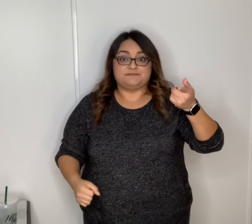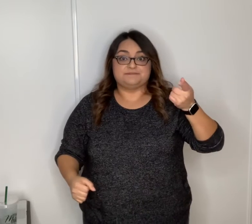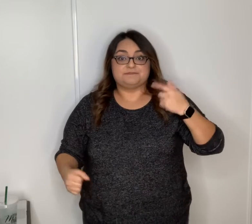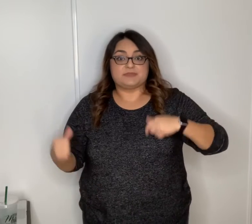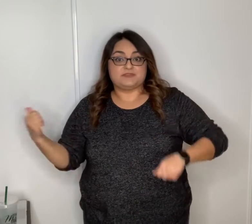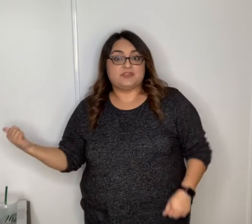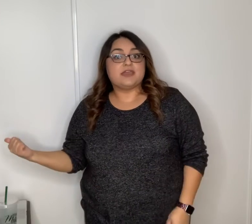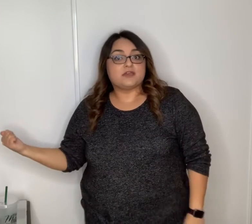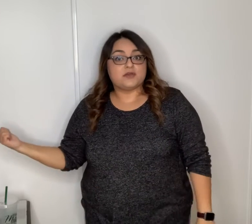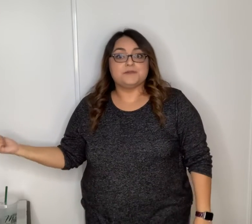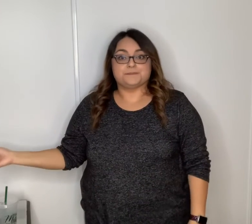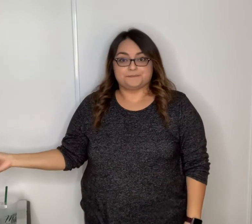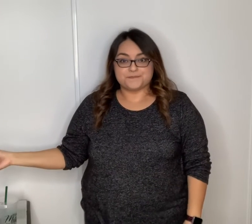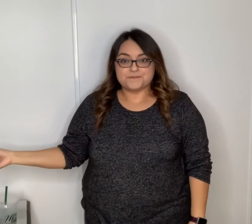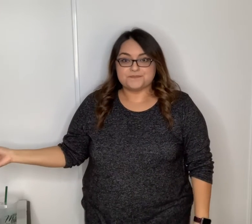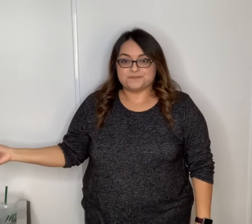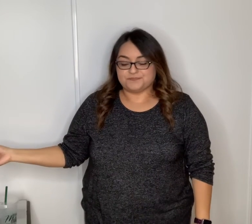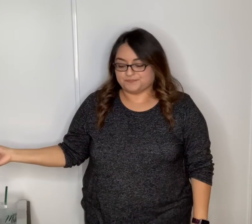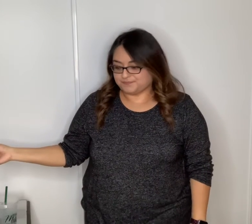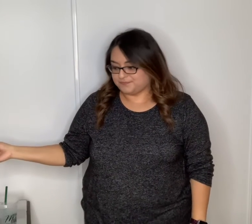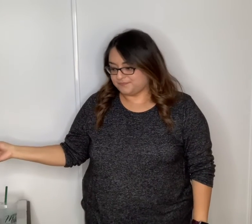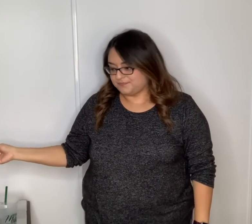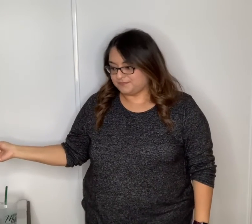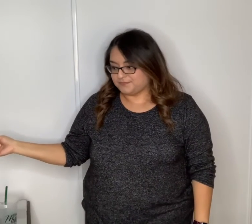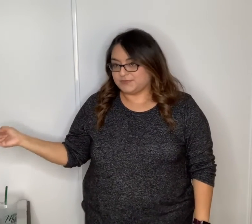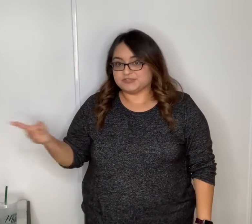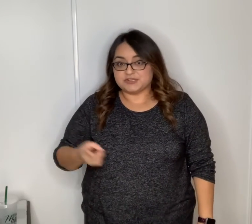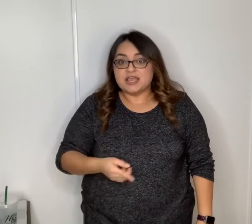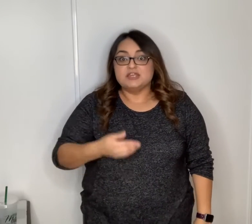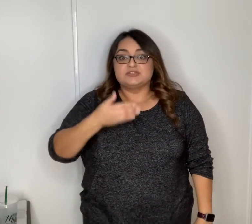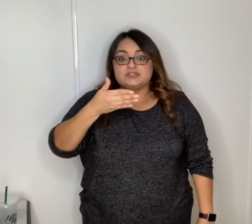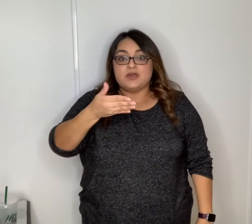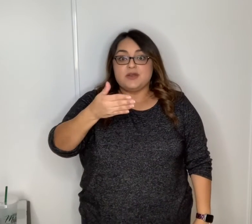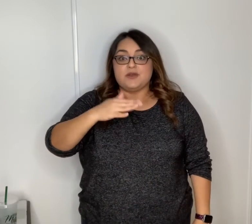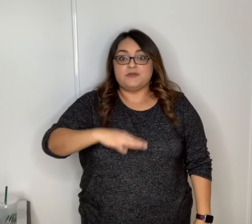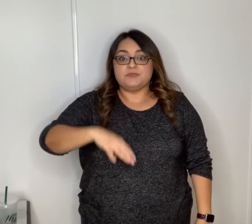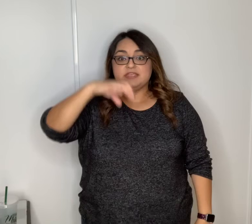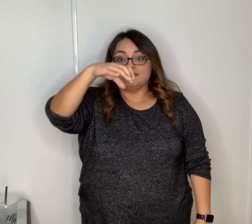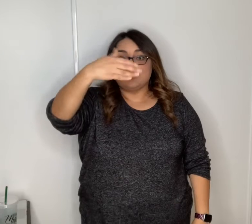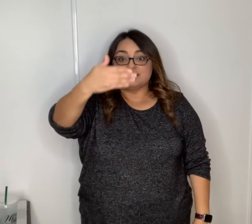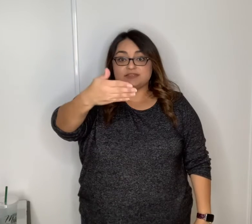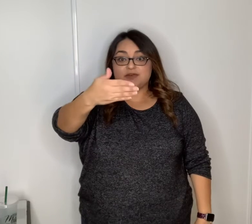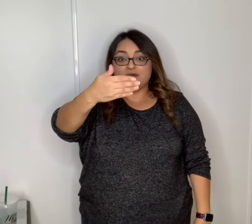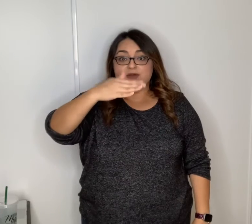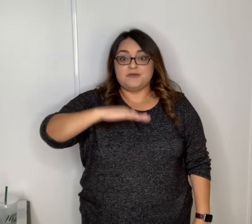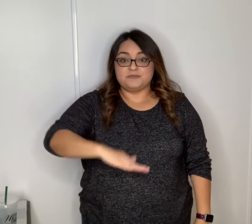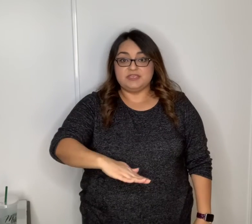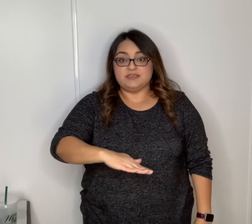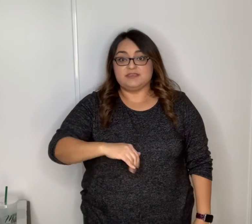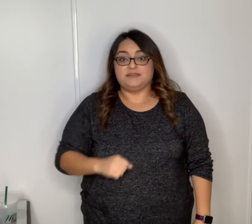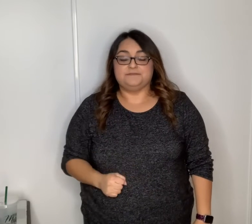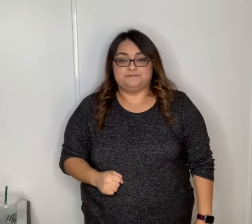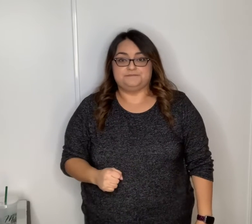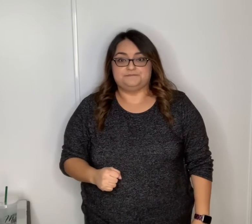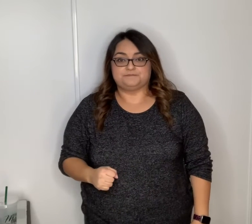so me la so me so so